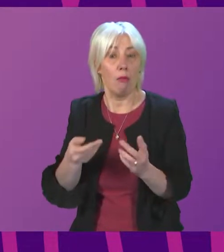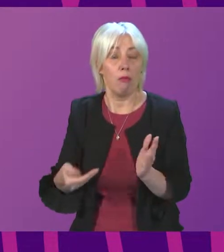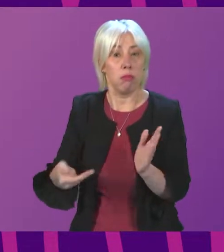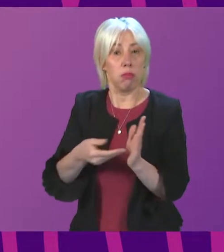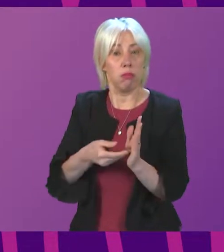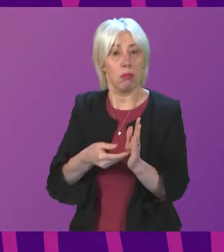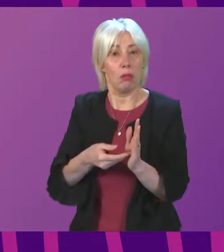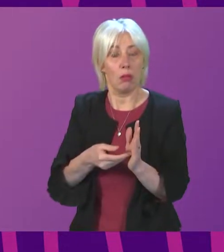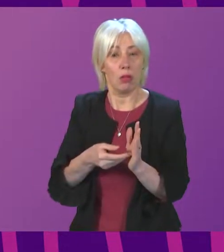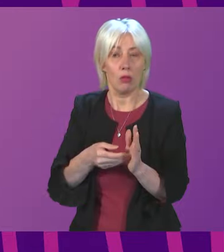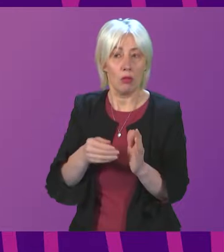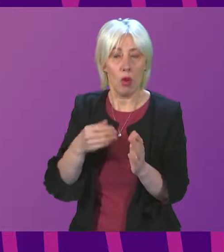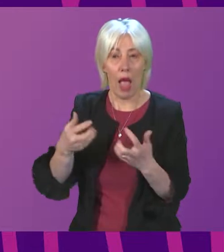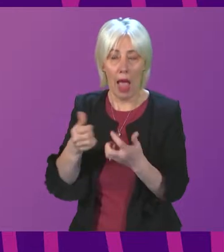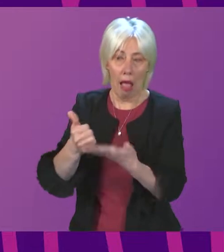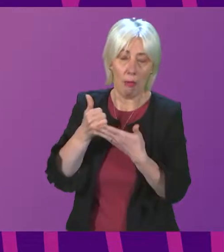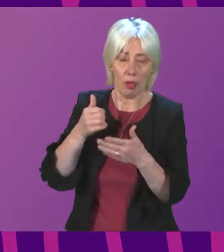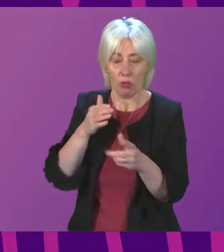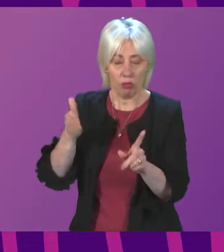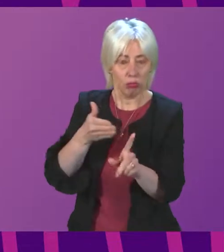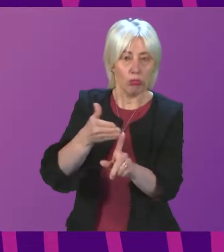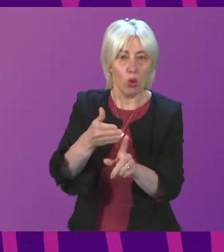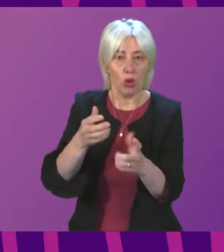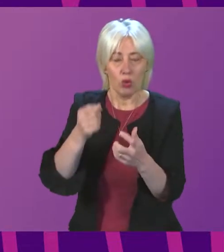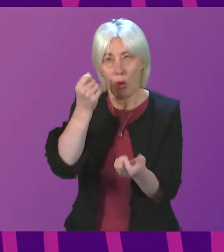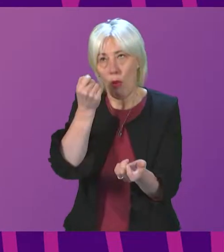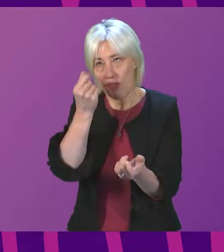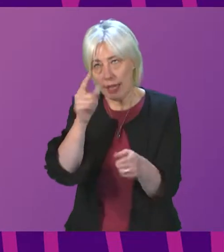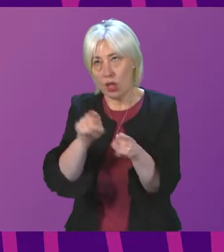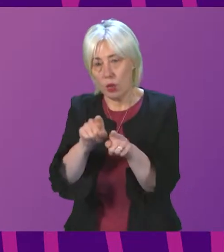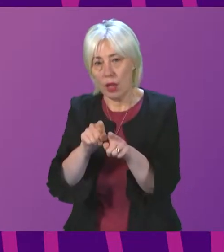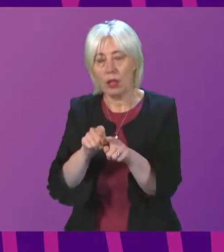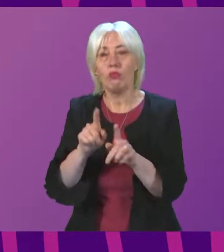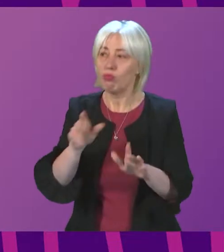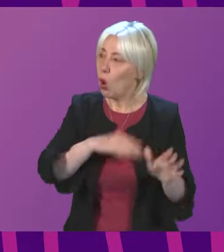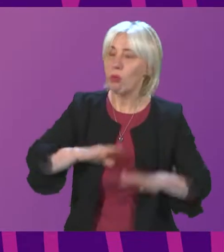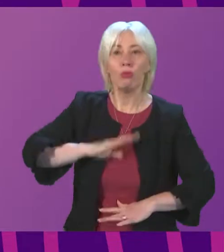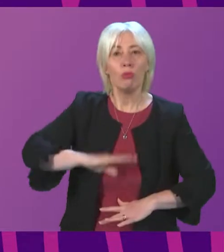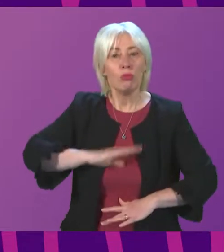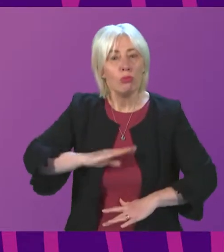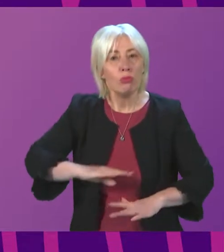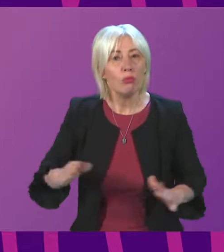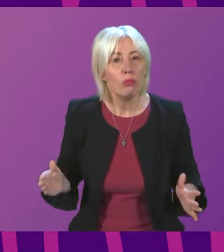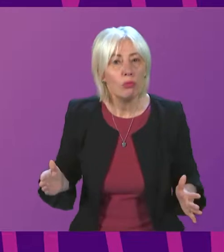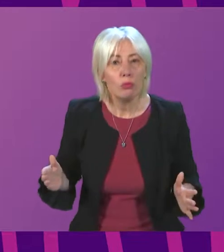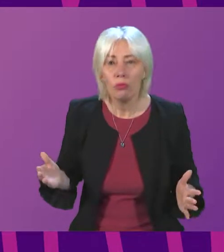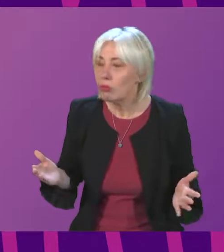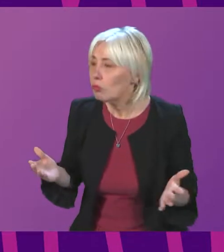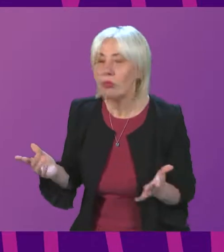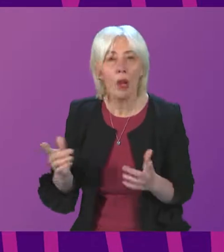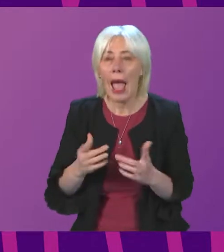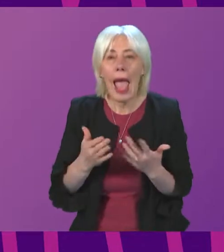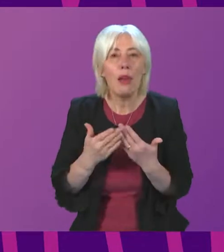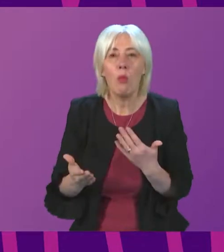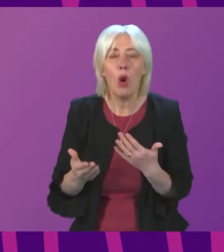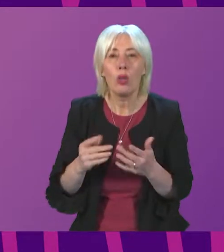approach that has to be understood. Are we contained with all, do we want... I mean, is there anything for us at this